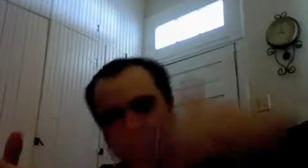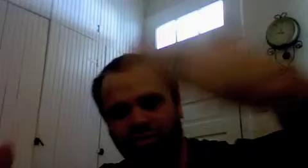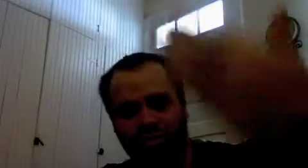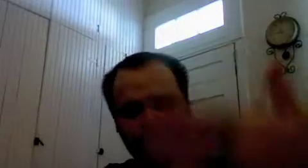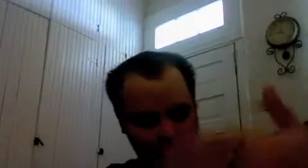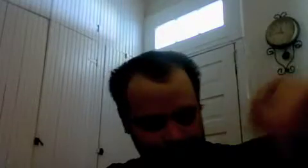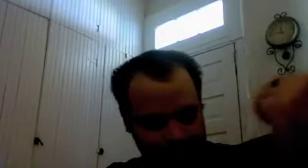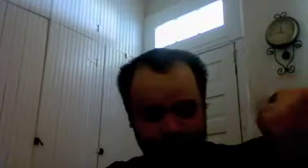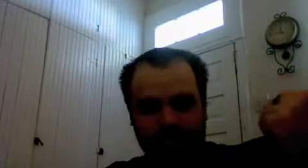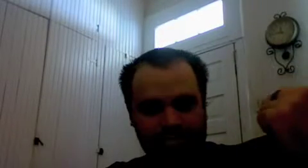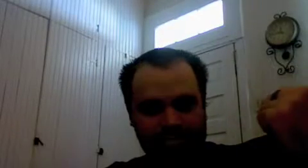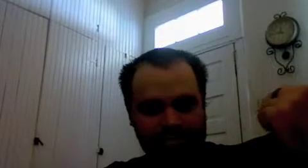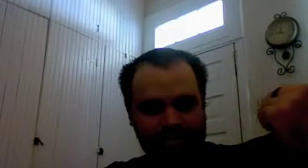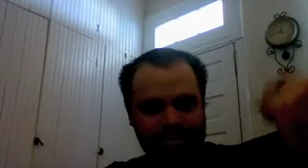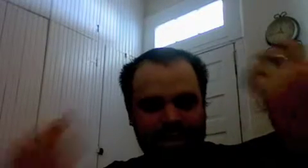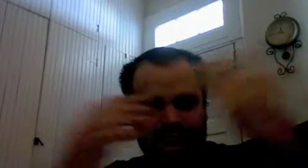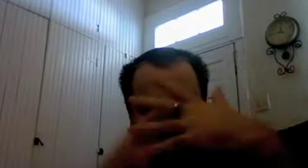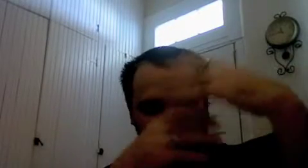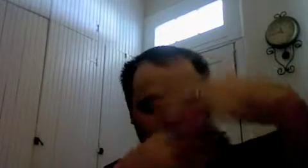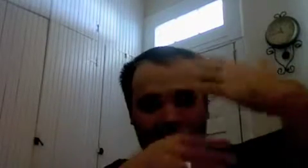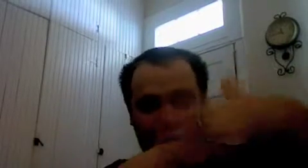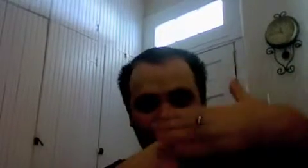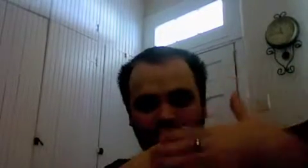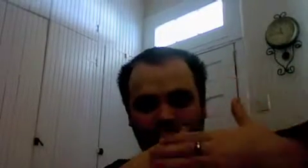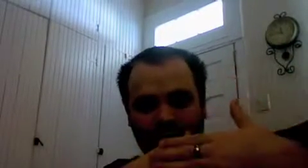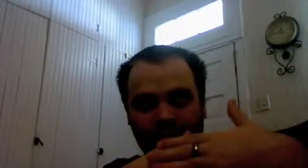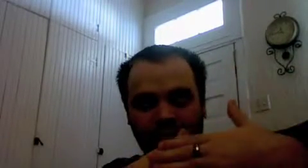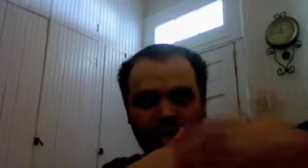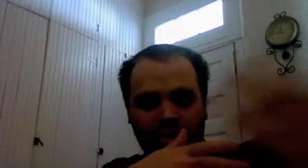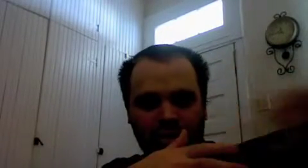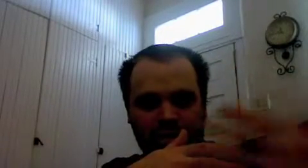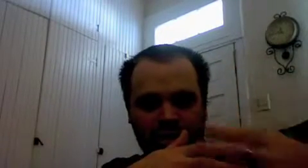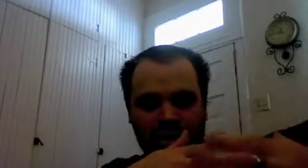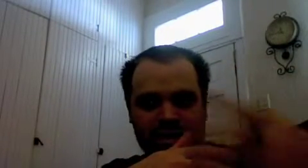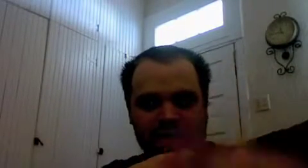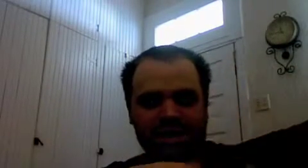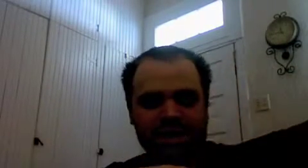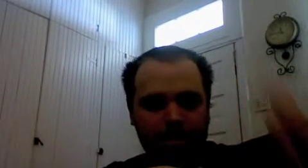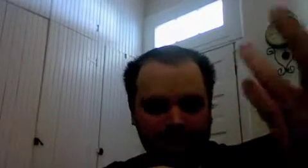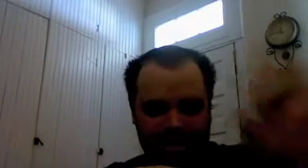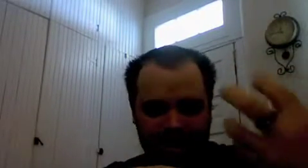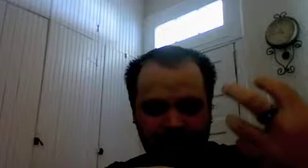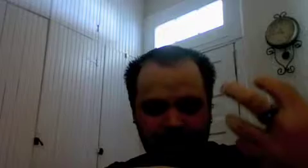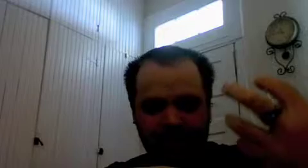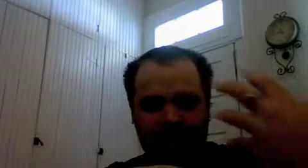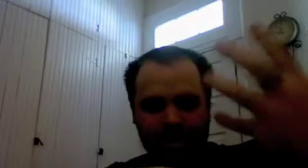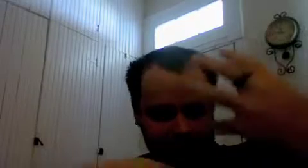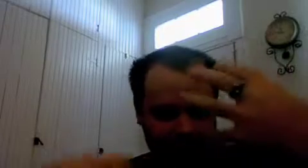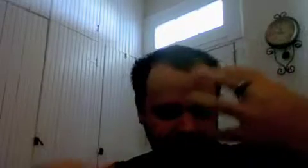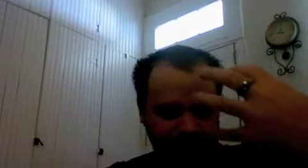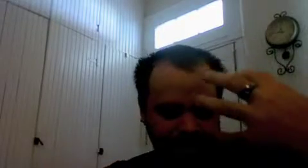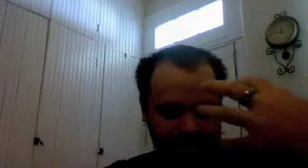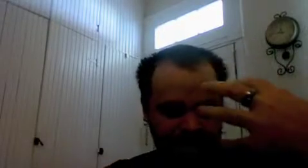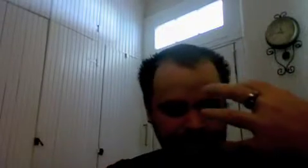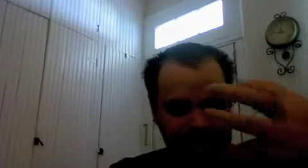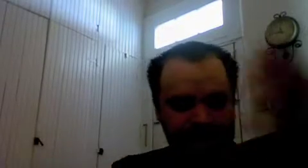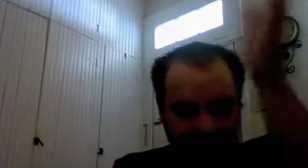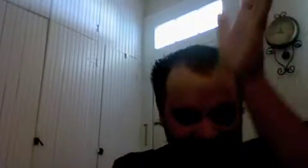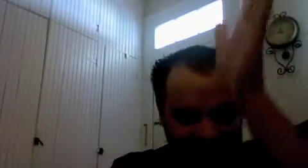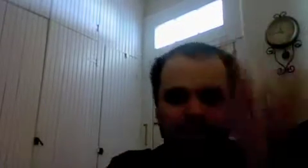two and so i can see myself outside of myself that's